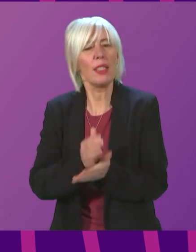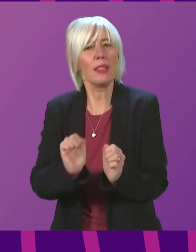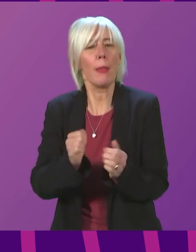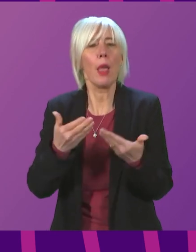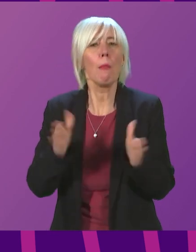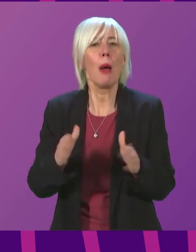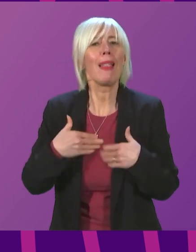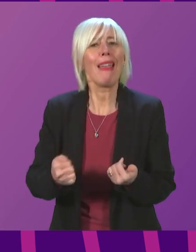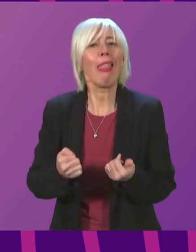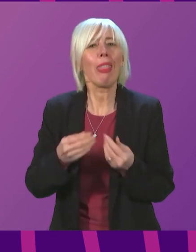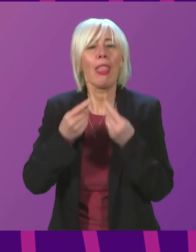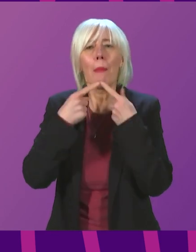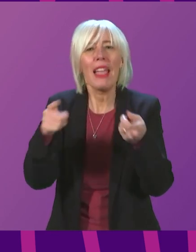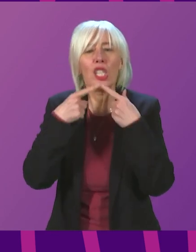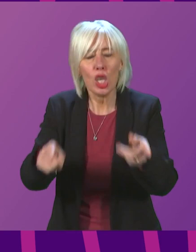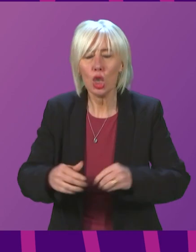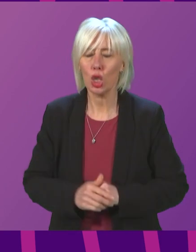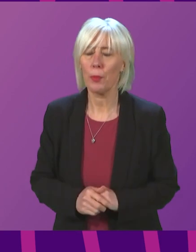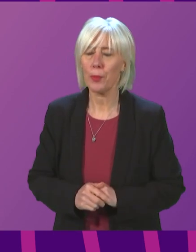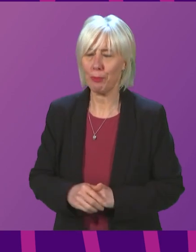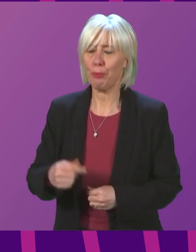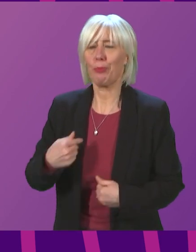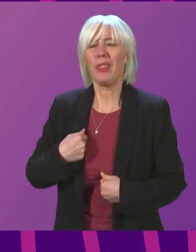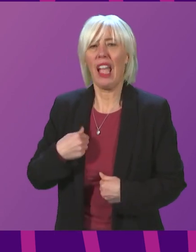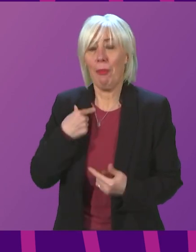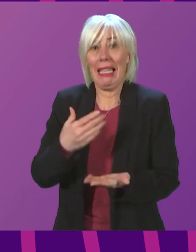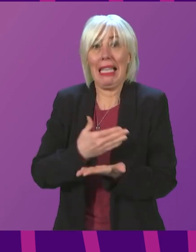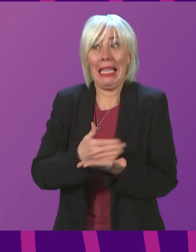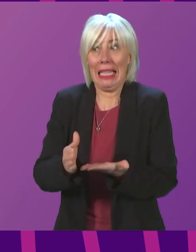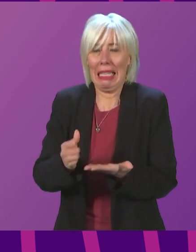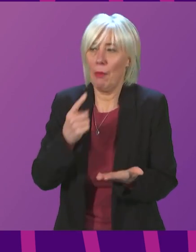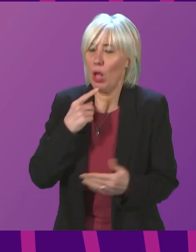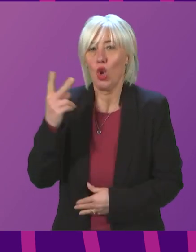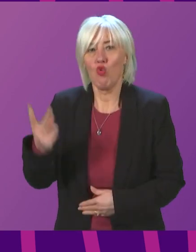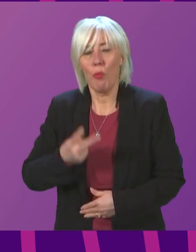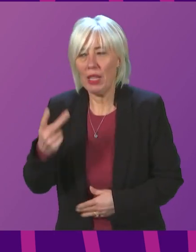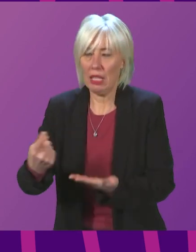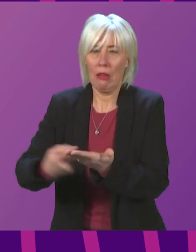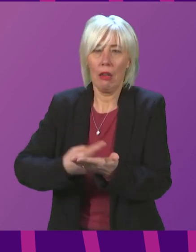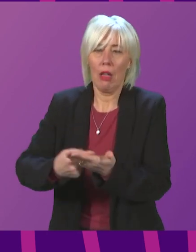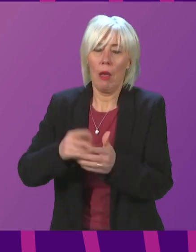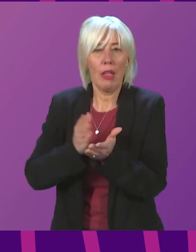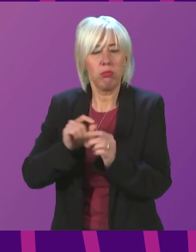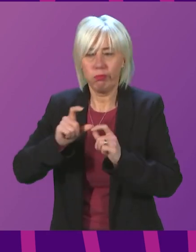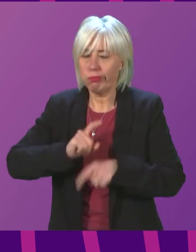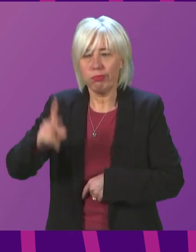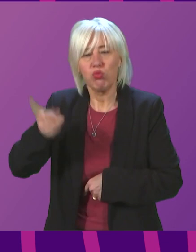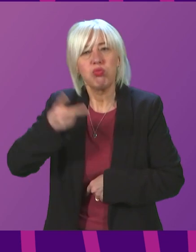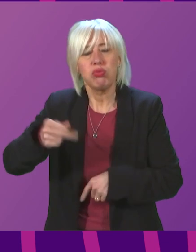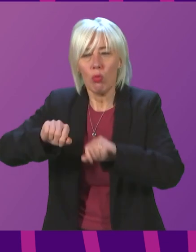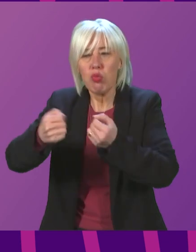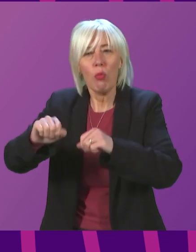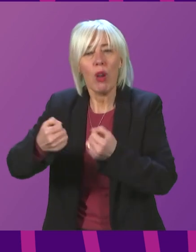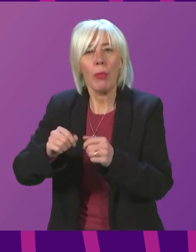I think I have made my views clear, as many other people have, about the reports of repeated and serial breaches of the COVID rules